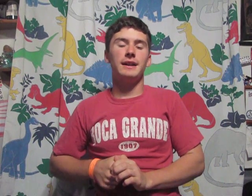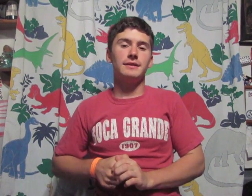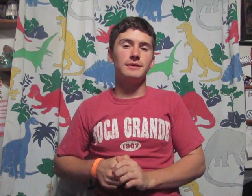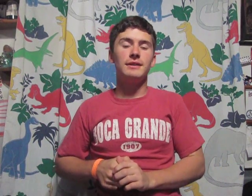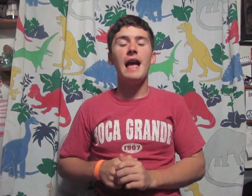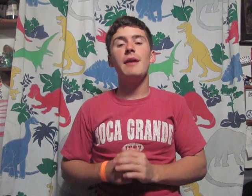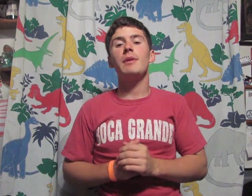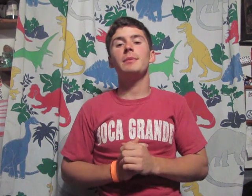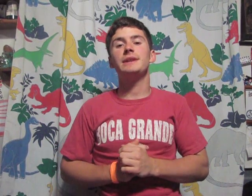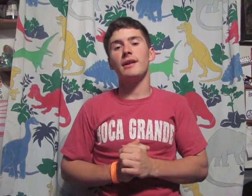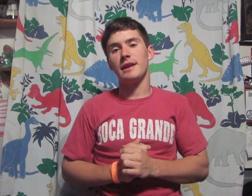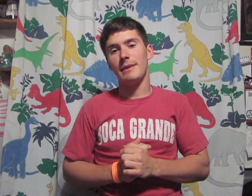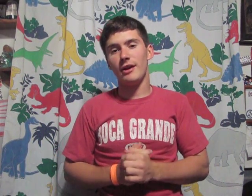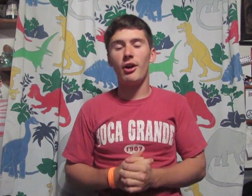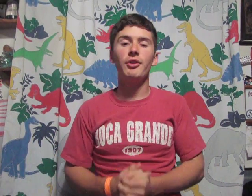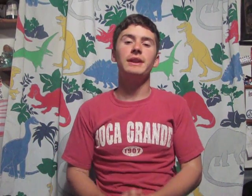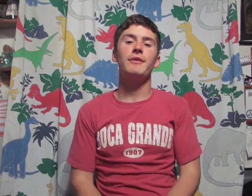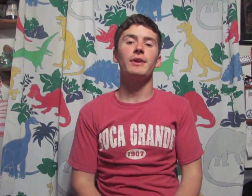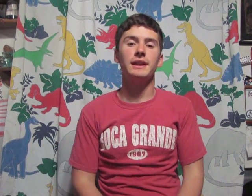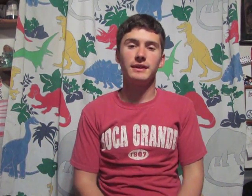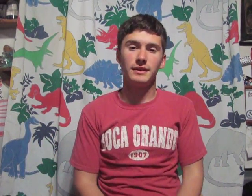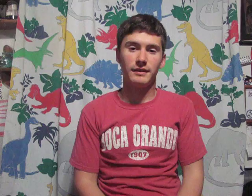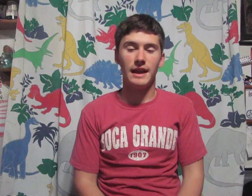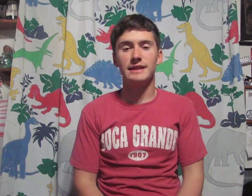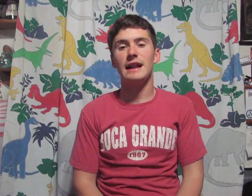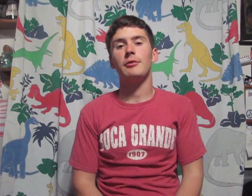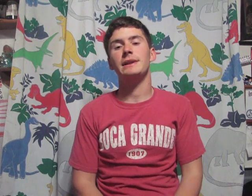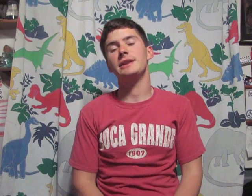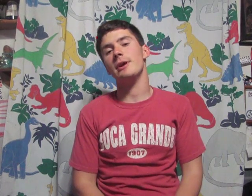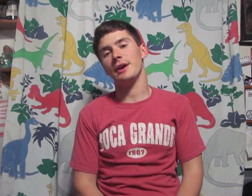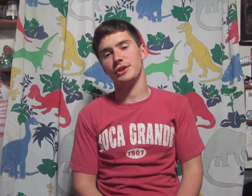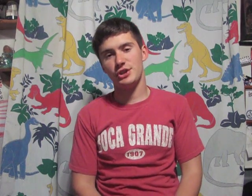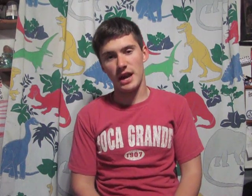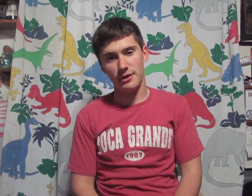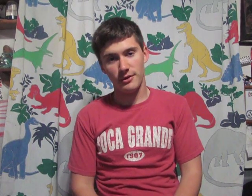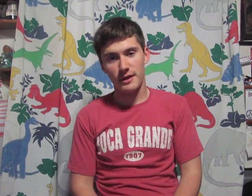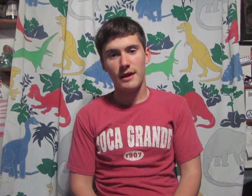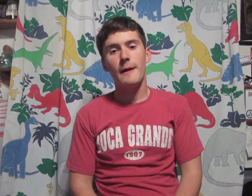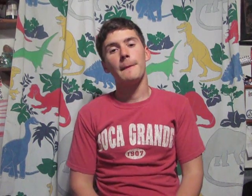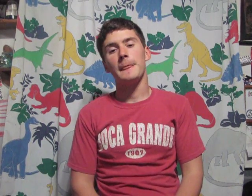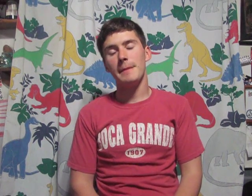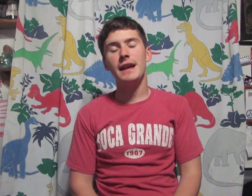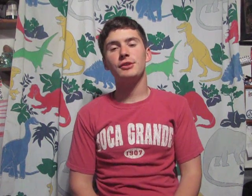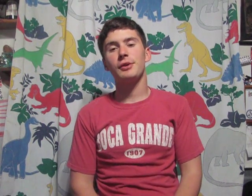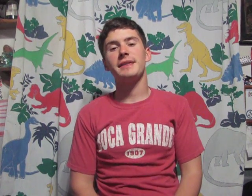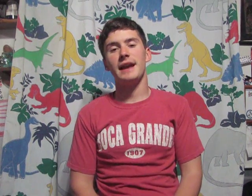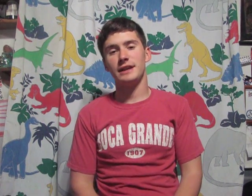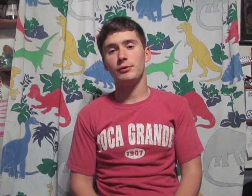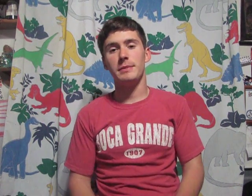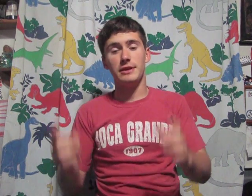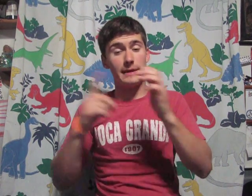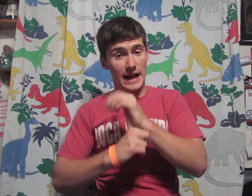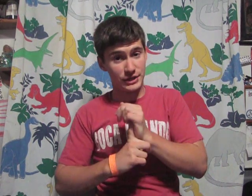today we will be talking about all the different things that I will be doing on this channel. The main three things will be reactions,